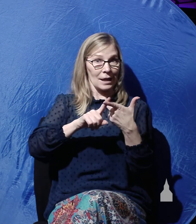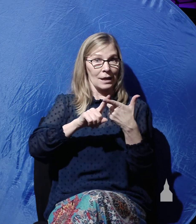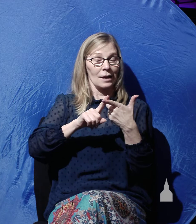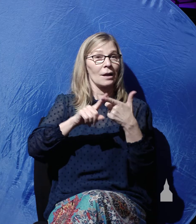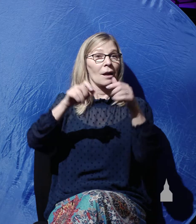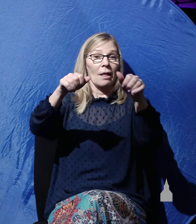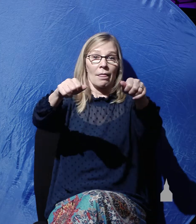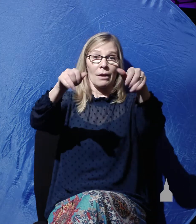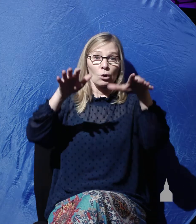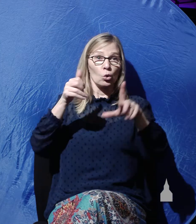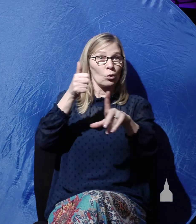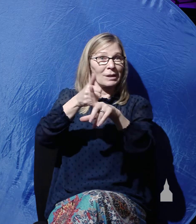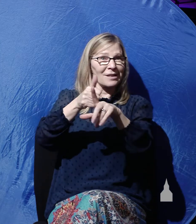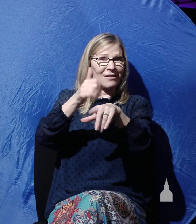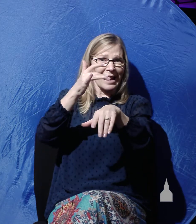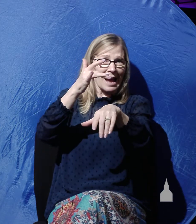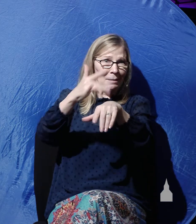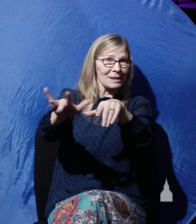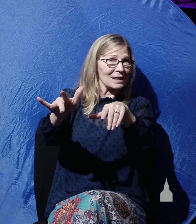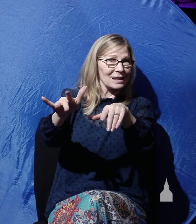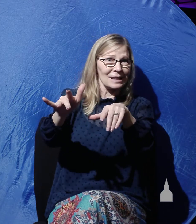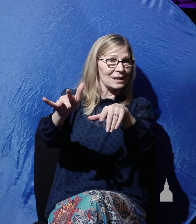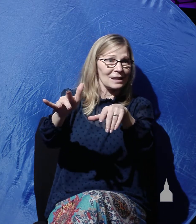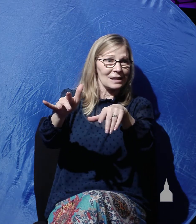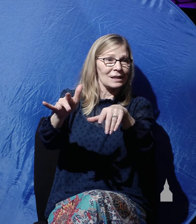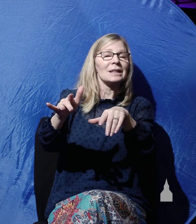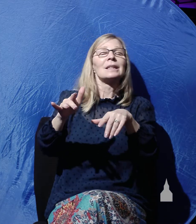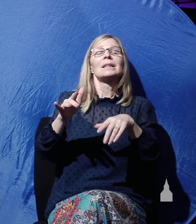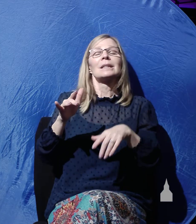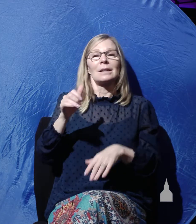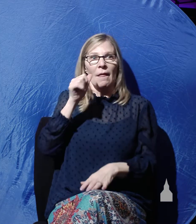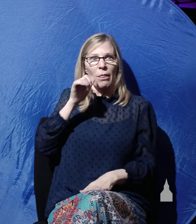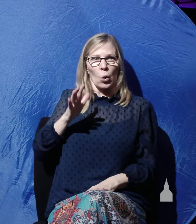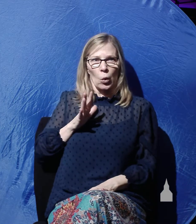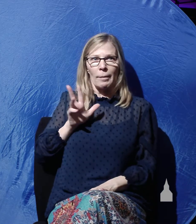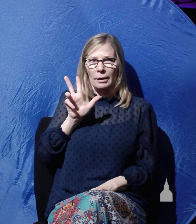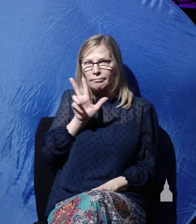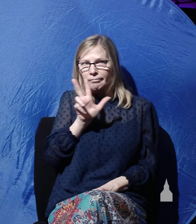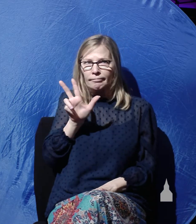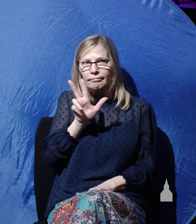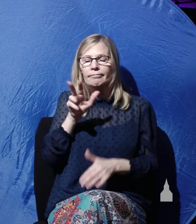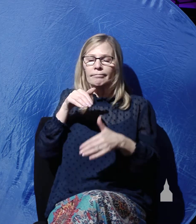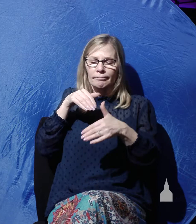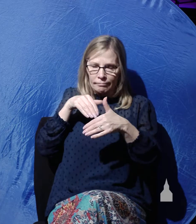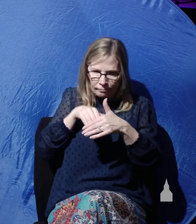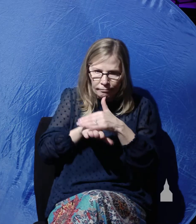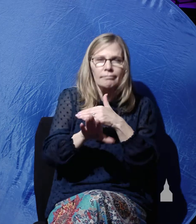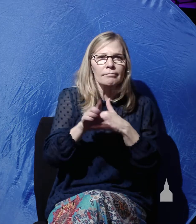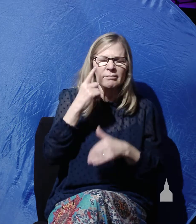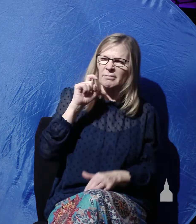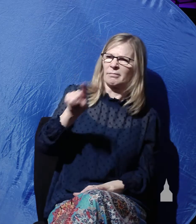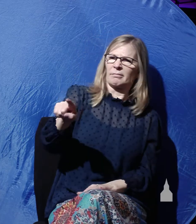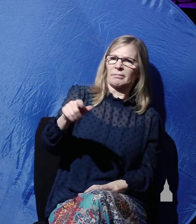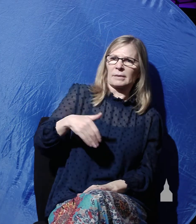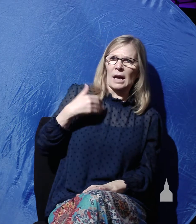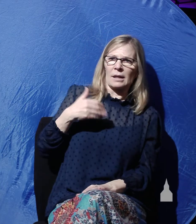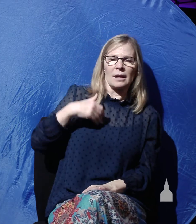was empty. Verse five, entering the tomb, they saw a young man sitting at the right wearing a white